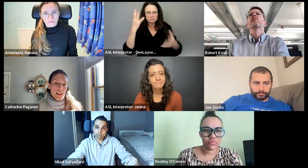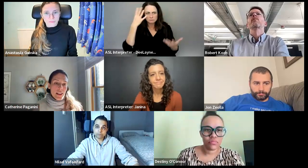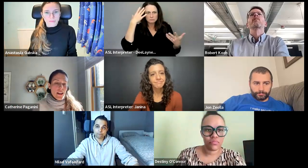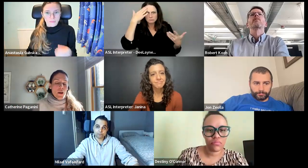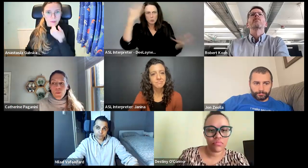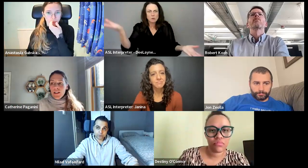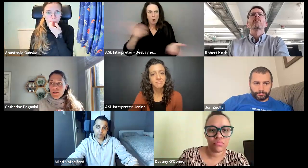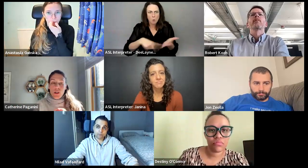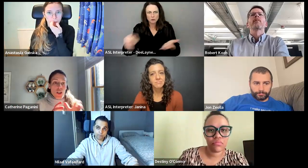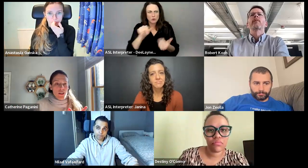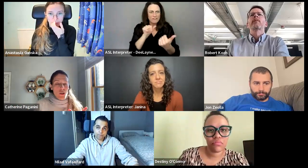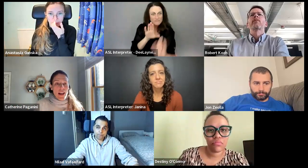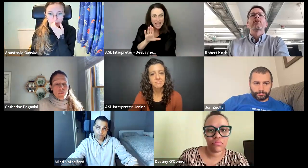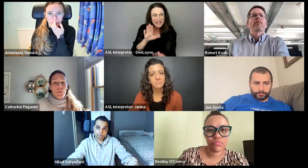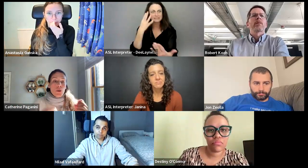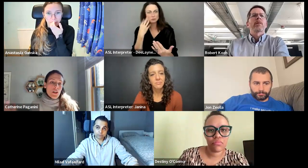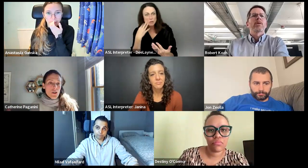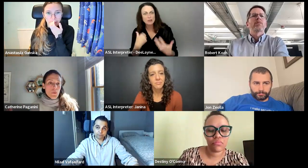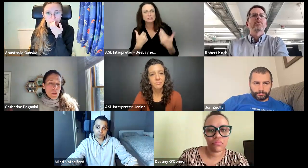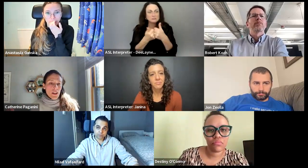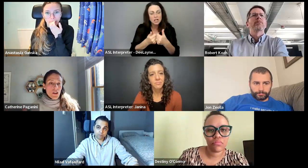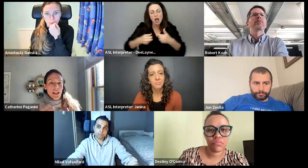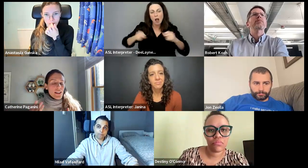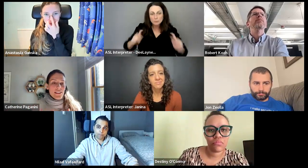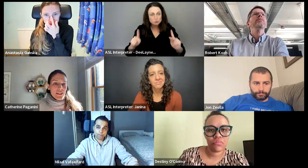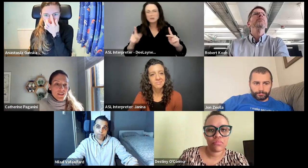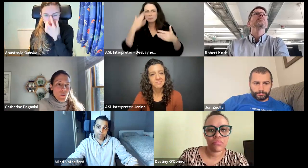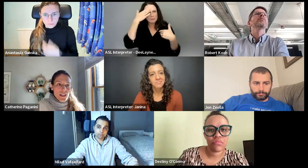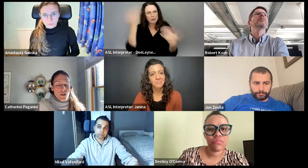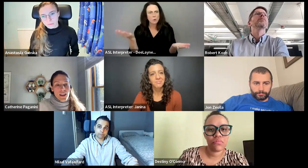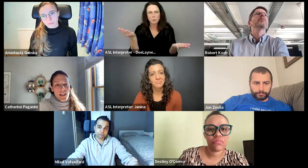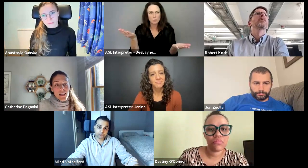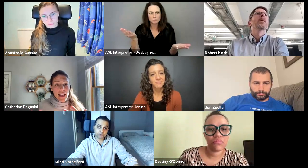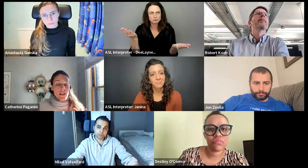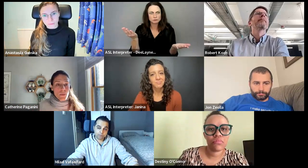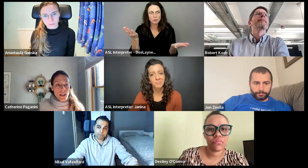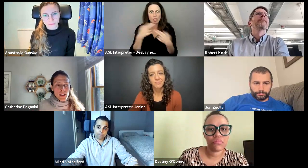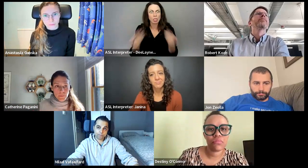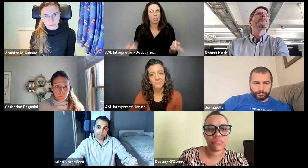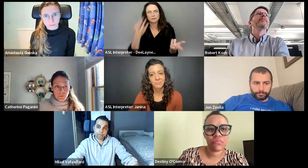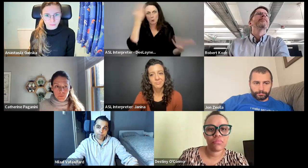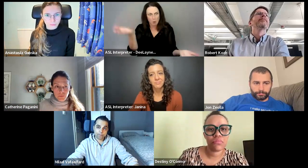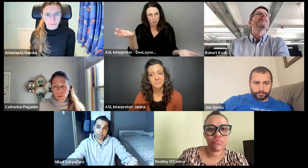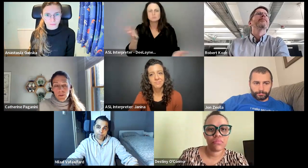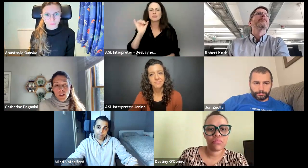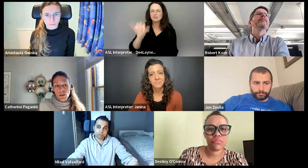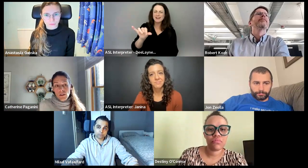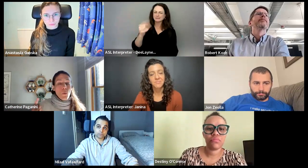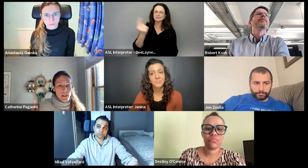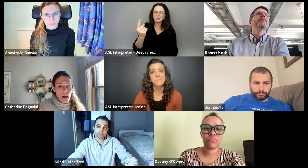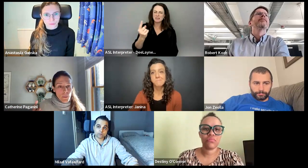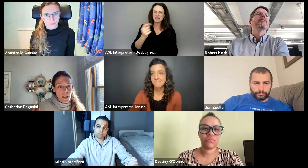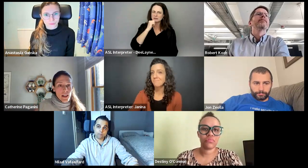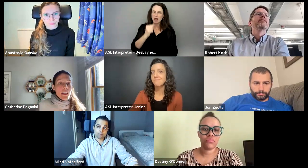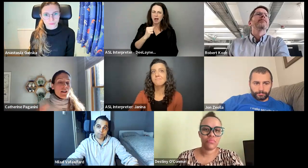dealing with and what, what challenges you have, what opportunities you bring, you know, like no idea. So I think like that is something that is probably not